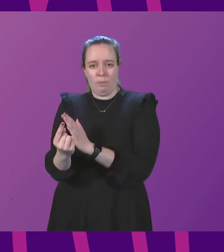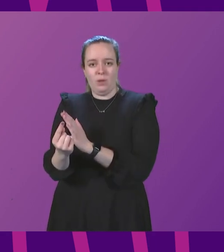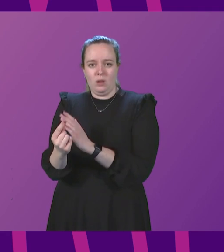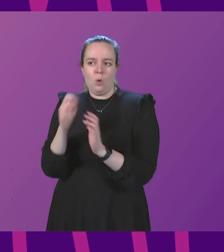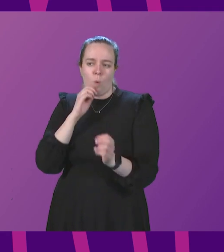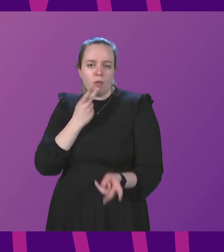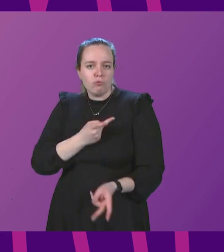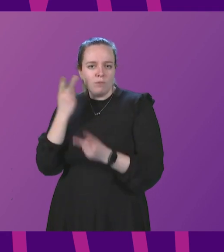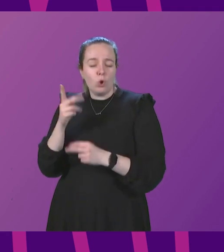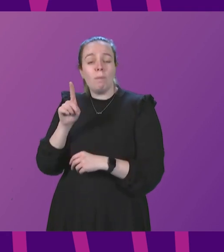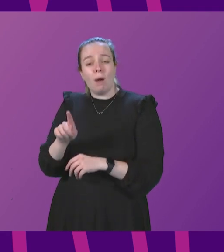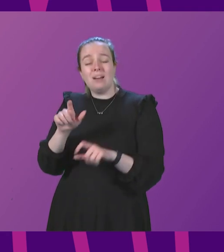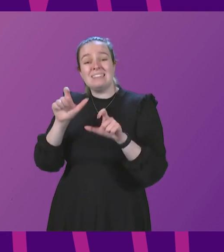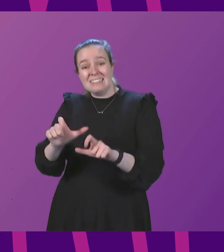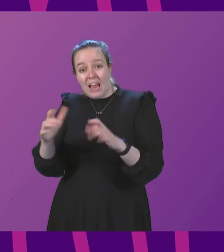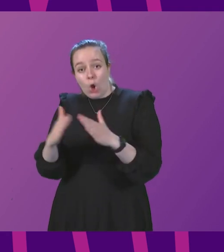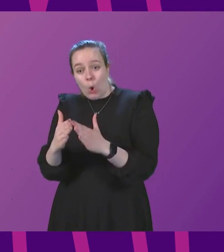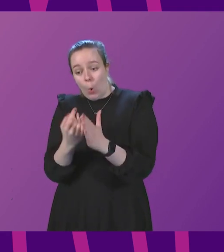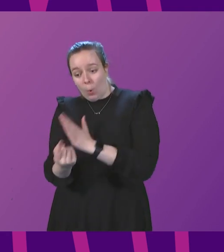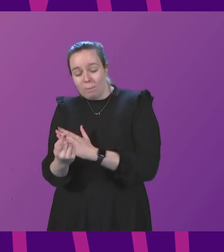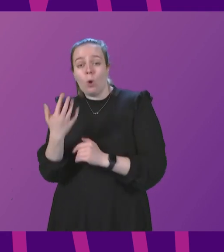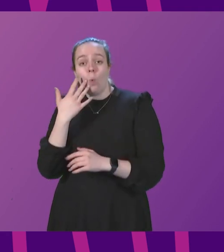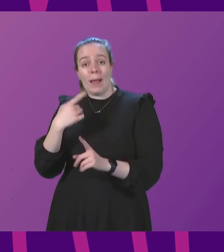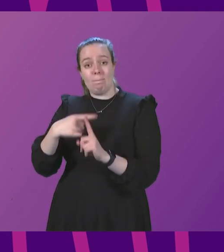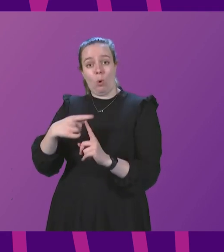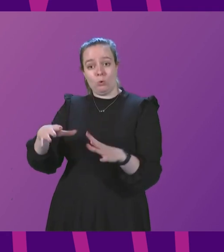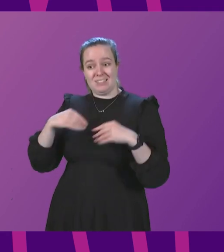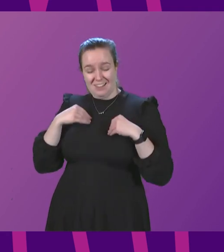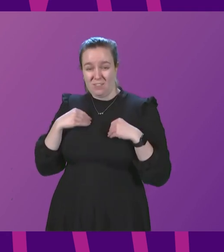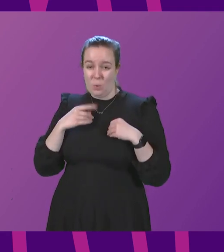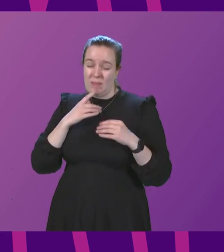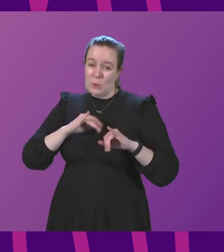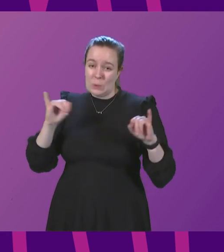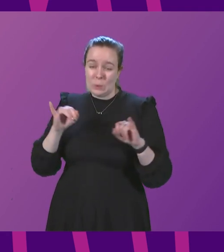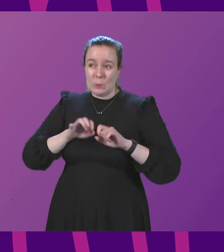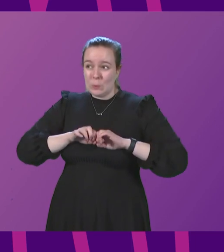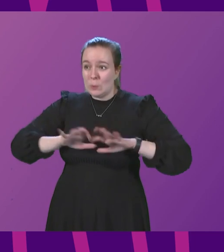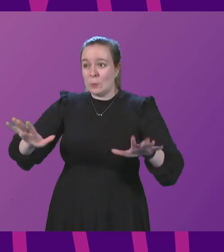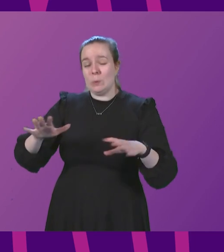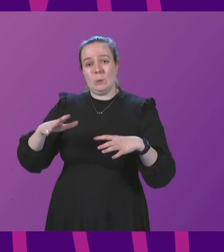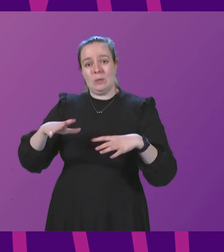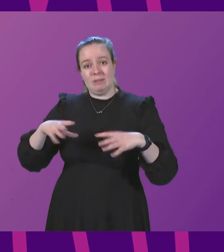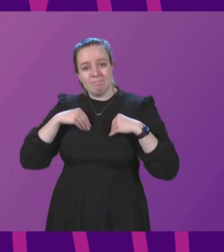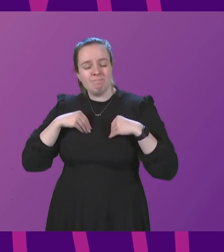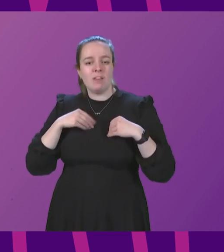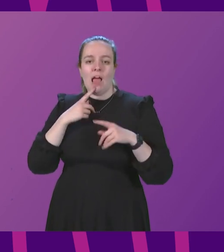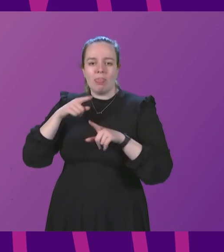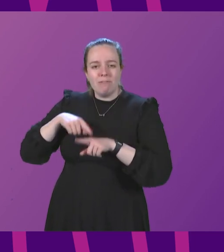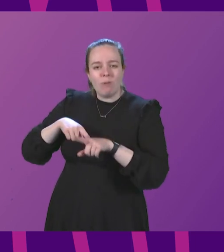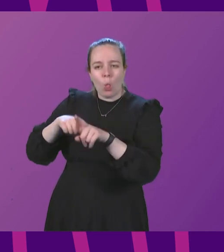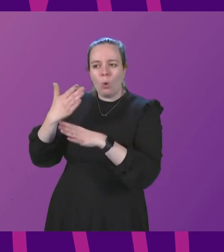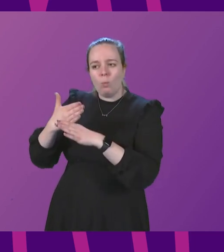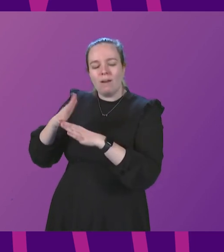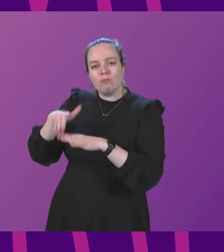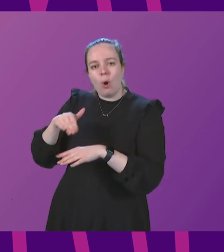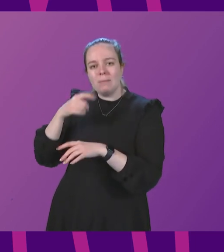that isolating, staying at home when positive with a highly infectious virus and the follow-up tracing that Test and Protect does